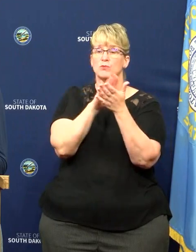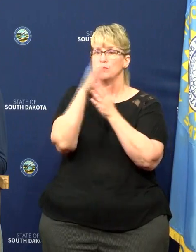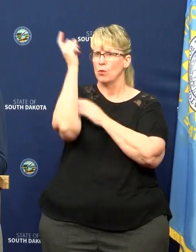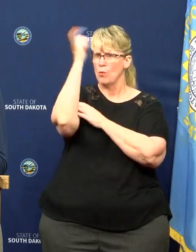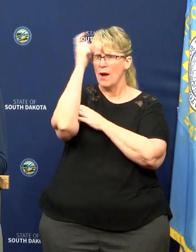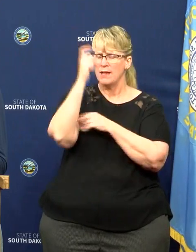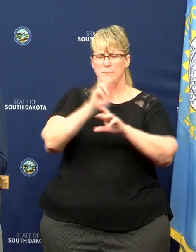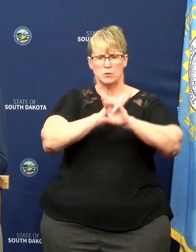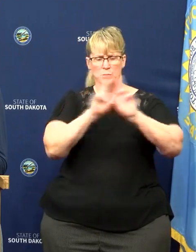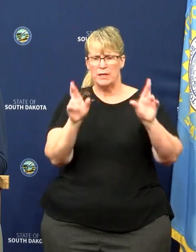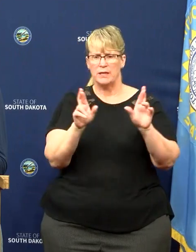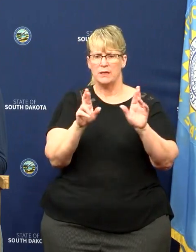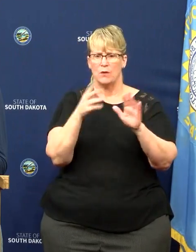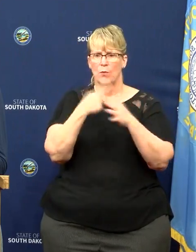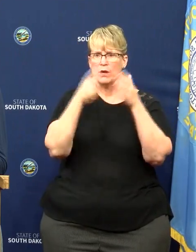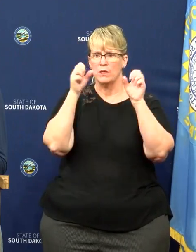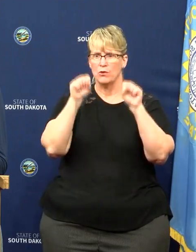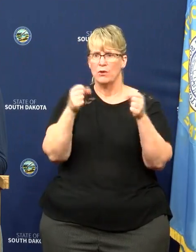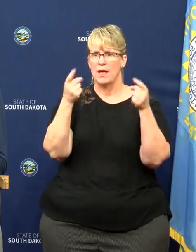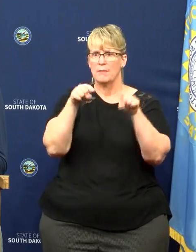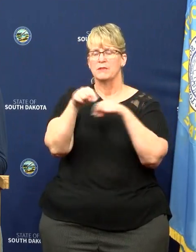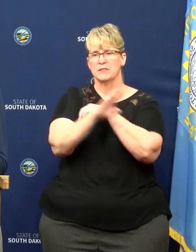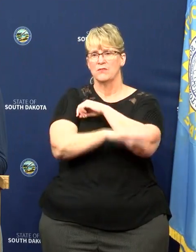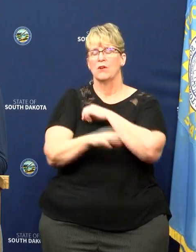for any situation that could come along this fall.